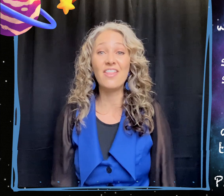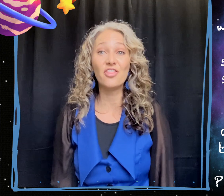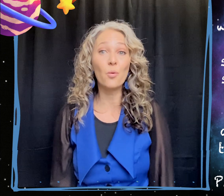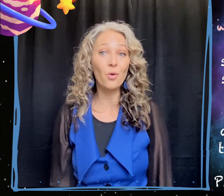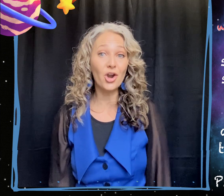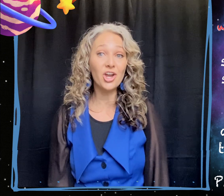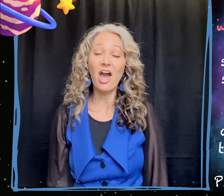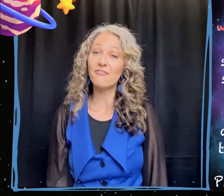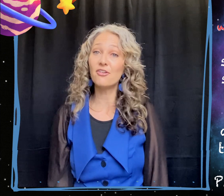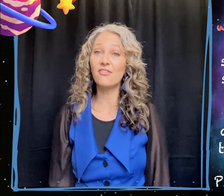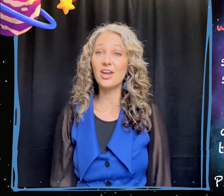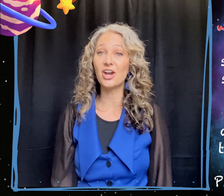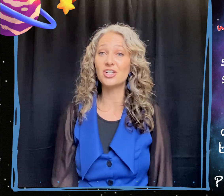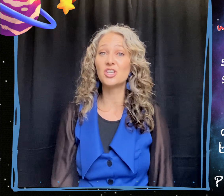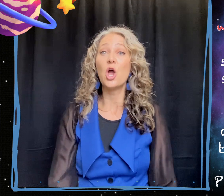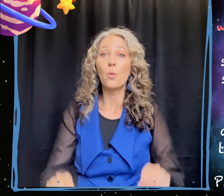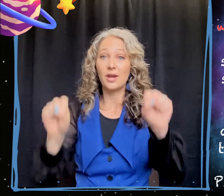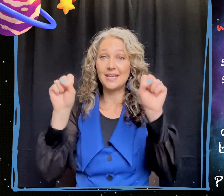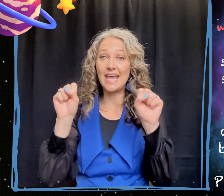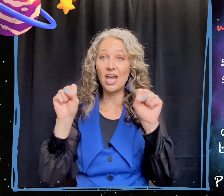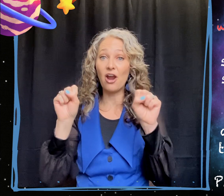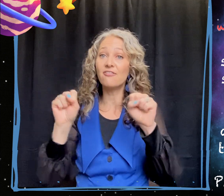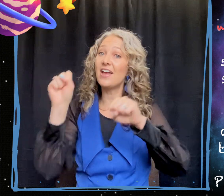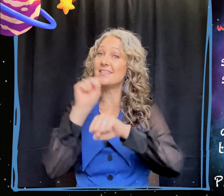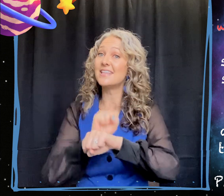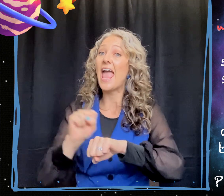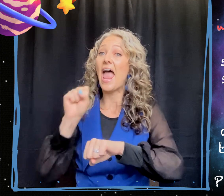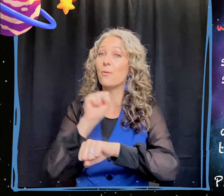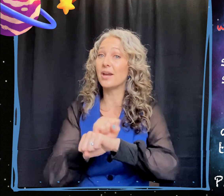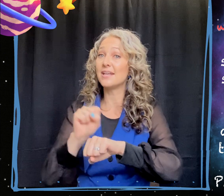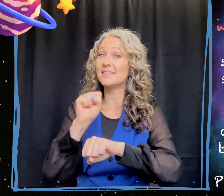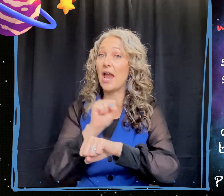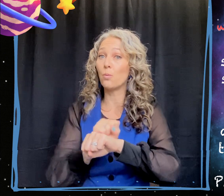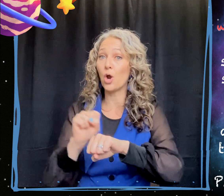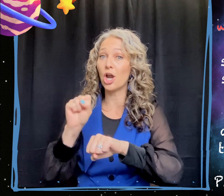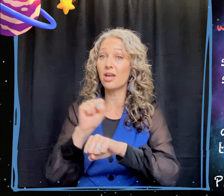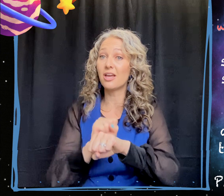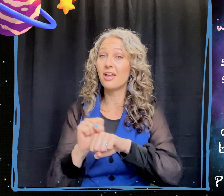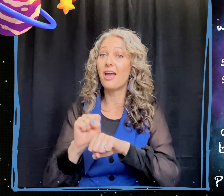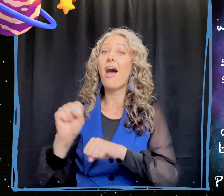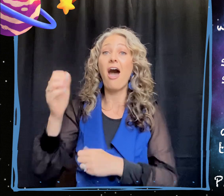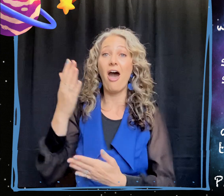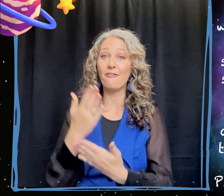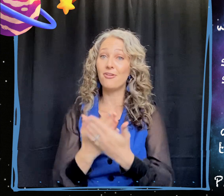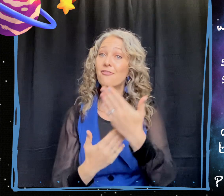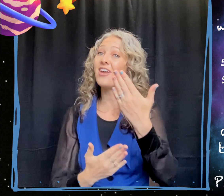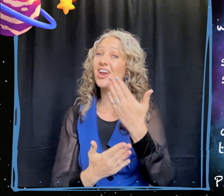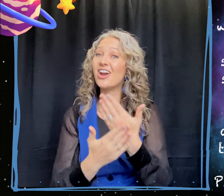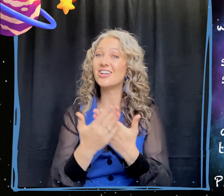then the work of your fingers. We're going to take our fists and we're going to sign work of your fingers.